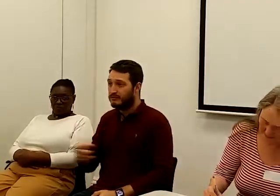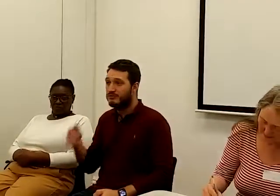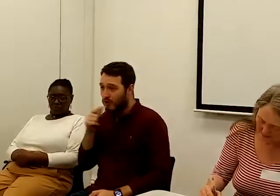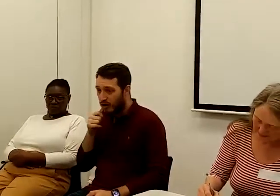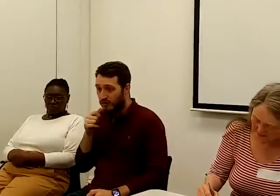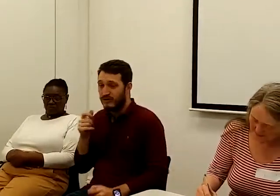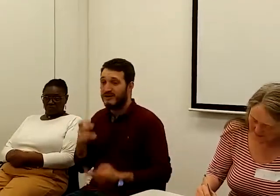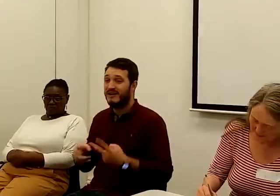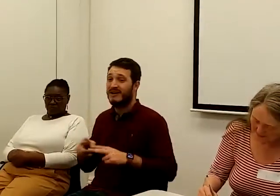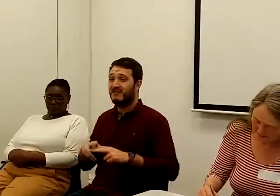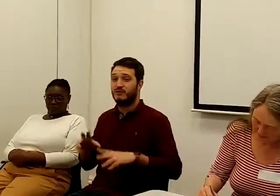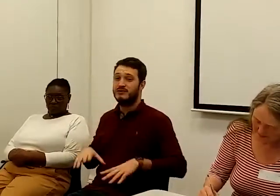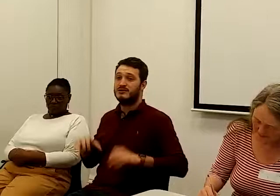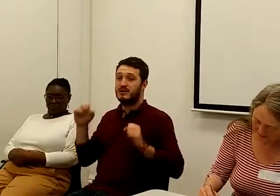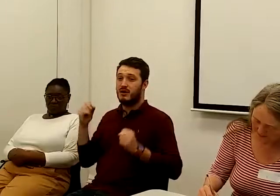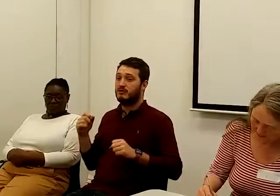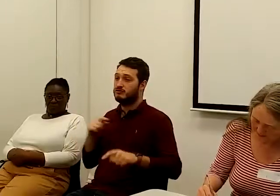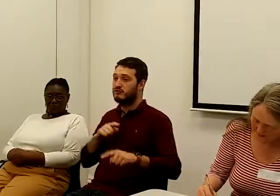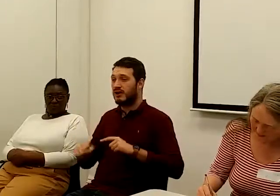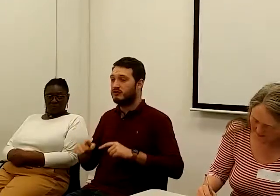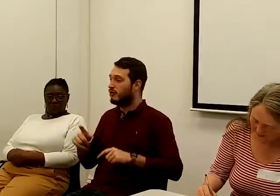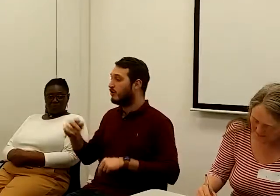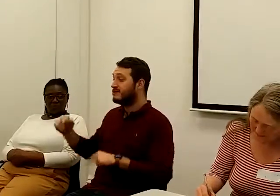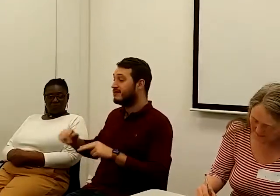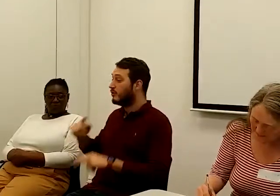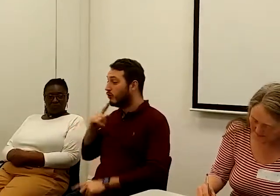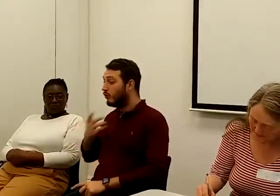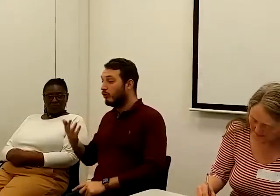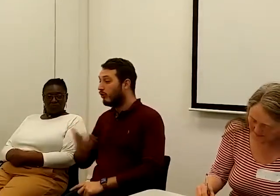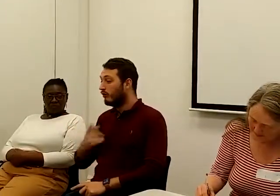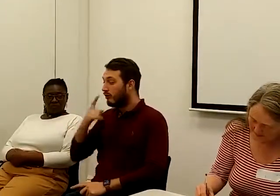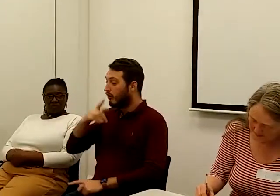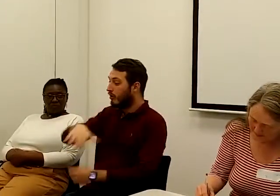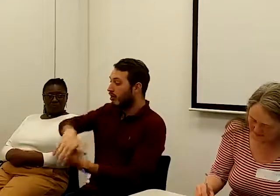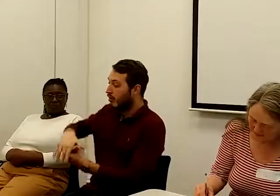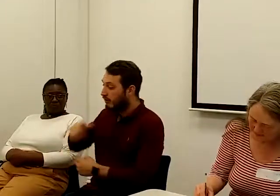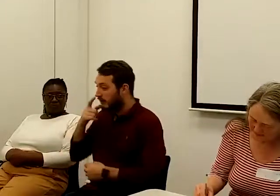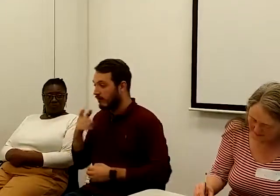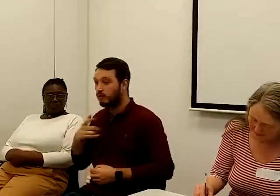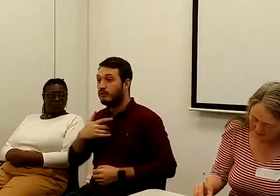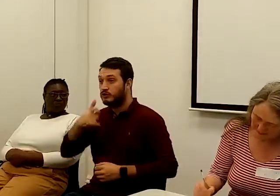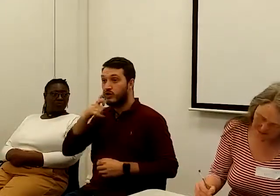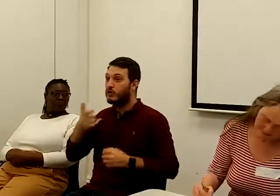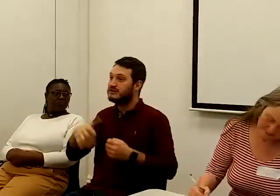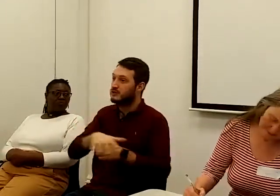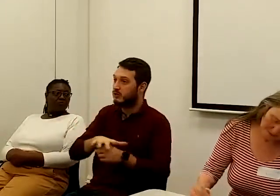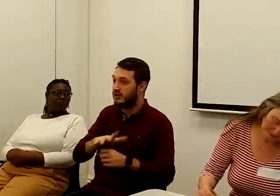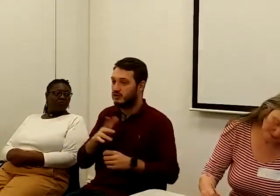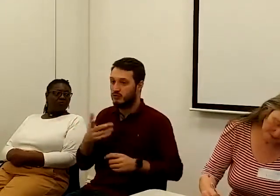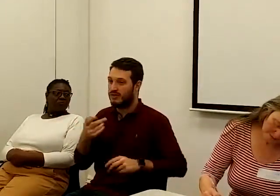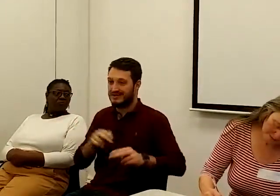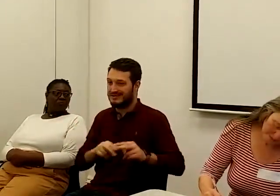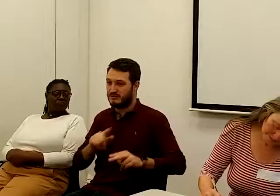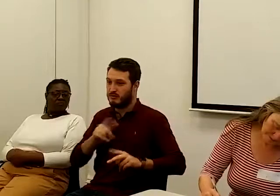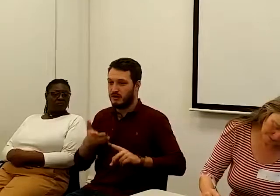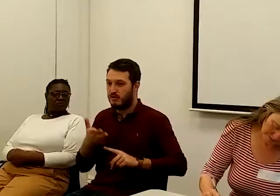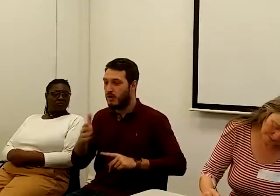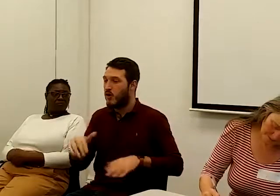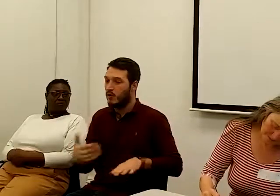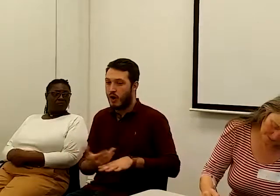you start but assessor doesn't get there, because we know where assessors have been sick and not turned up and then